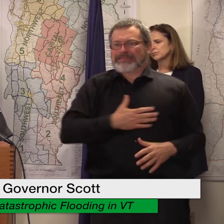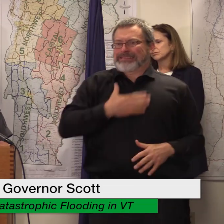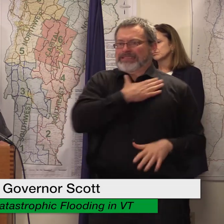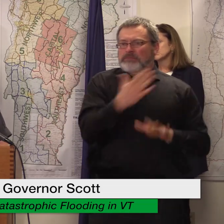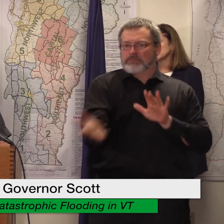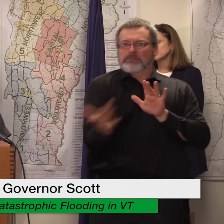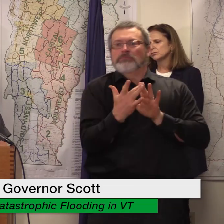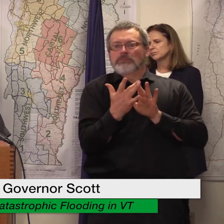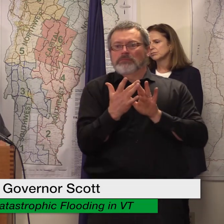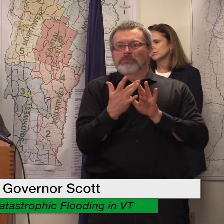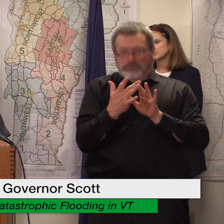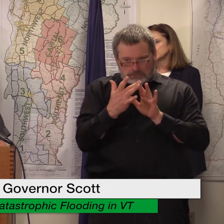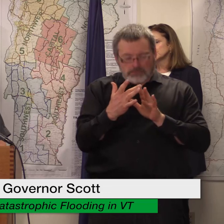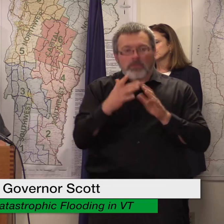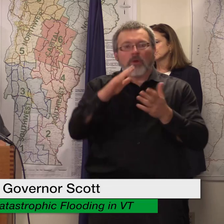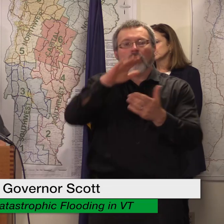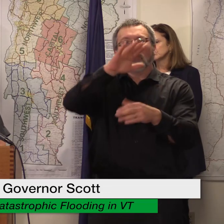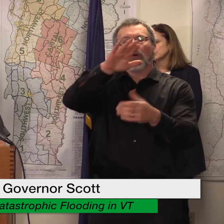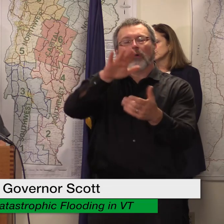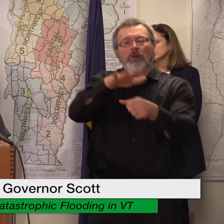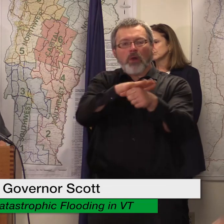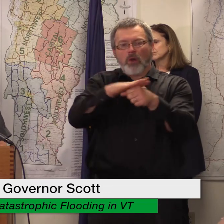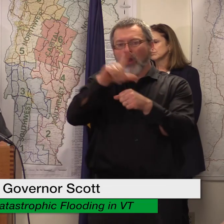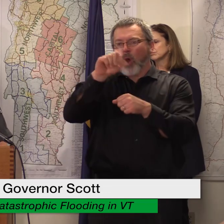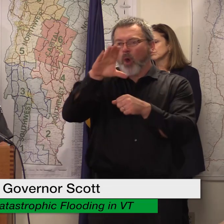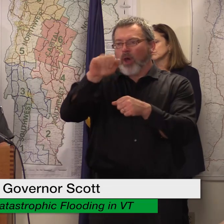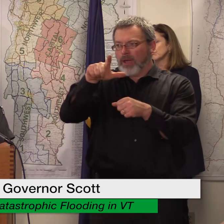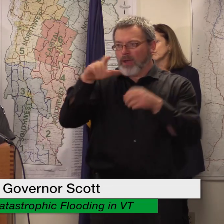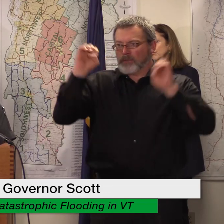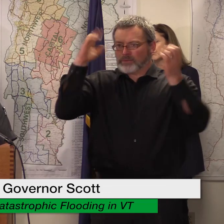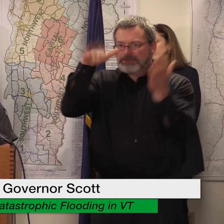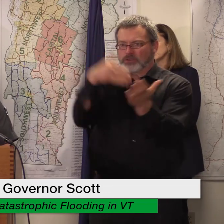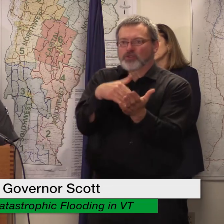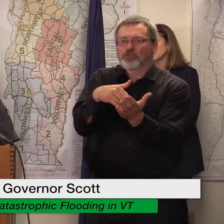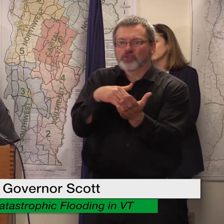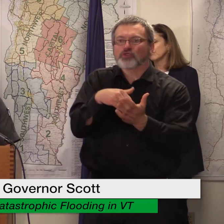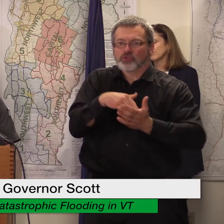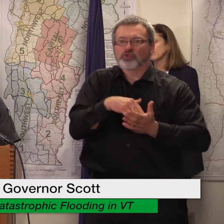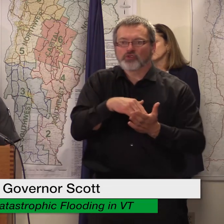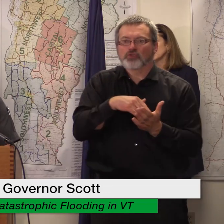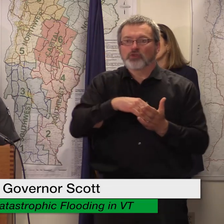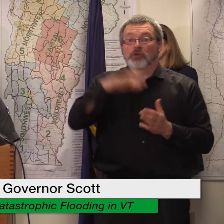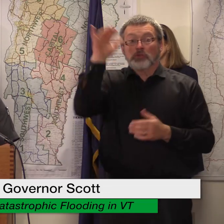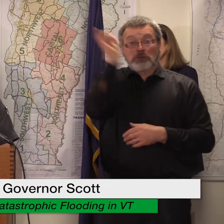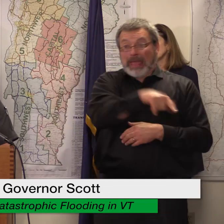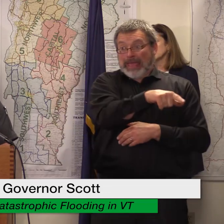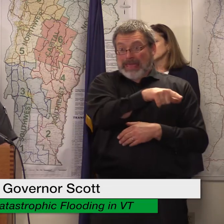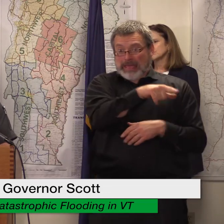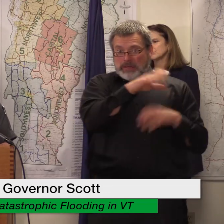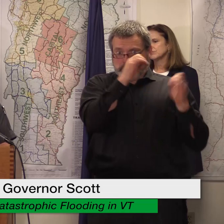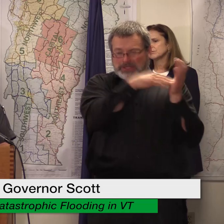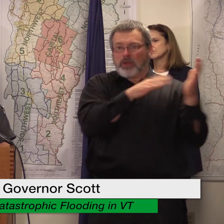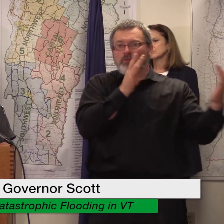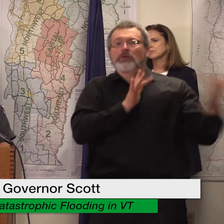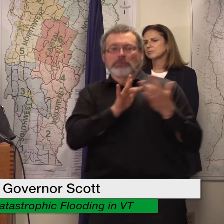management director your EMD can contact the state emergency operations center for assistance